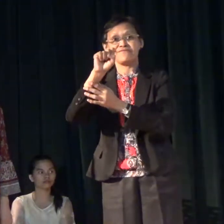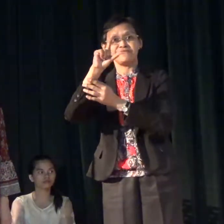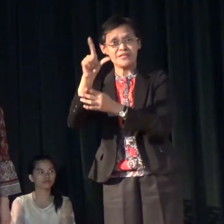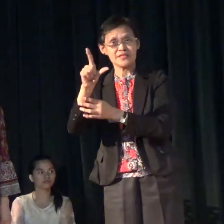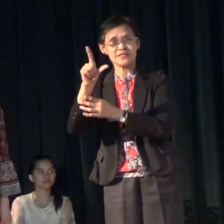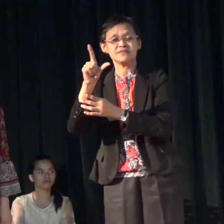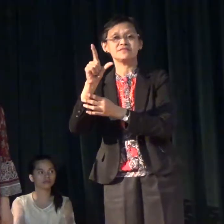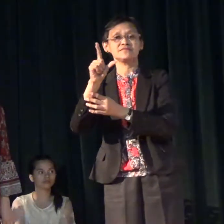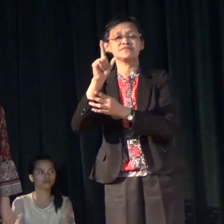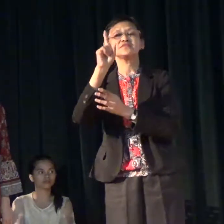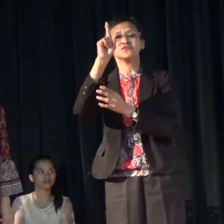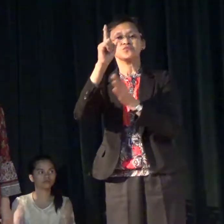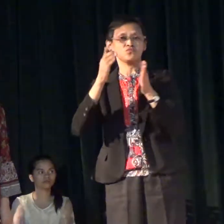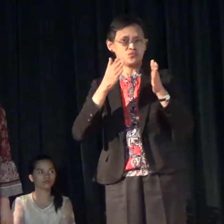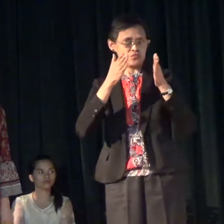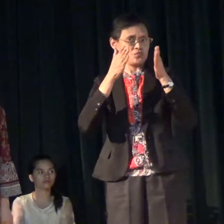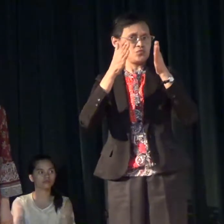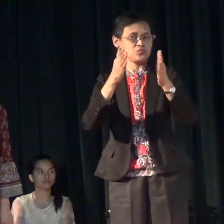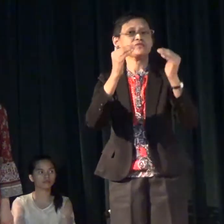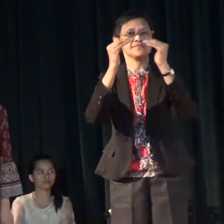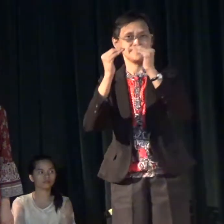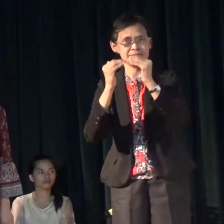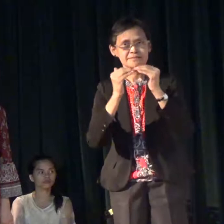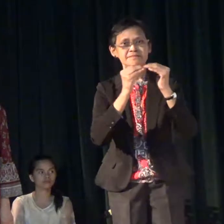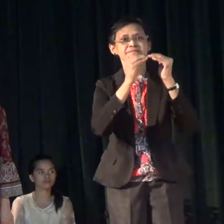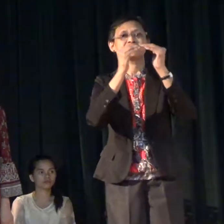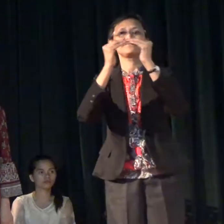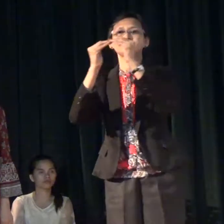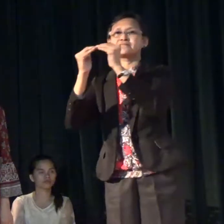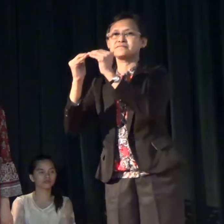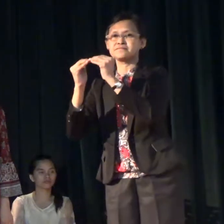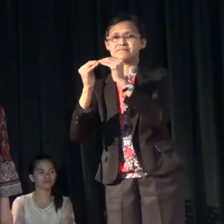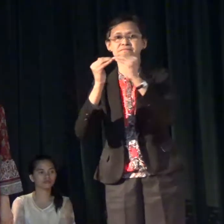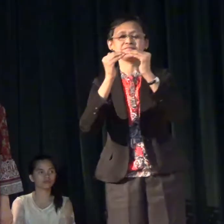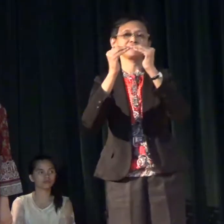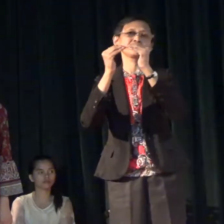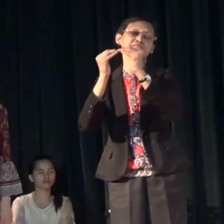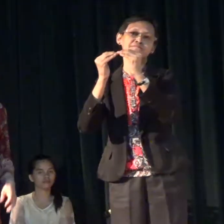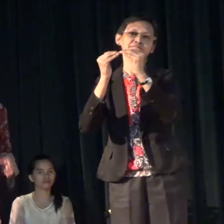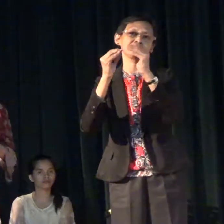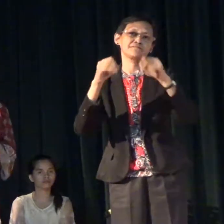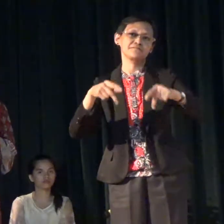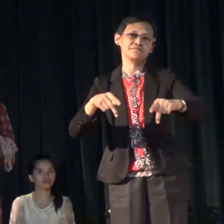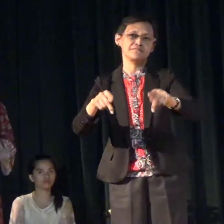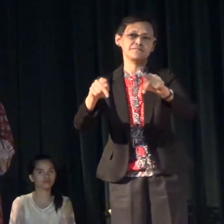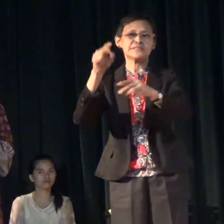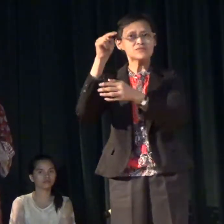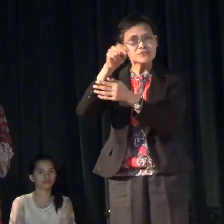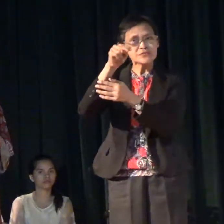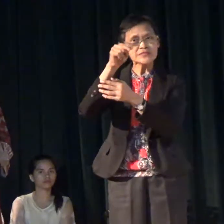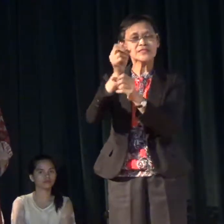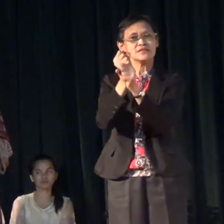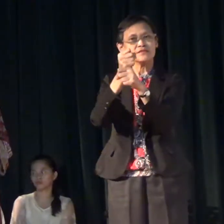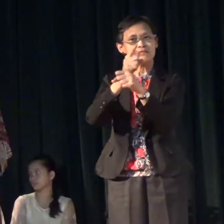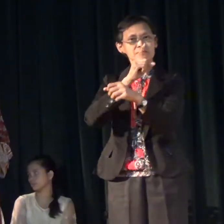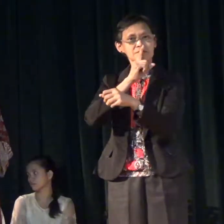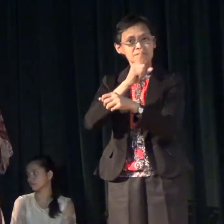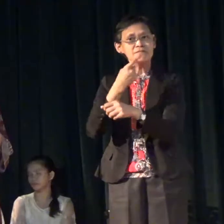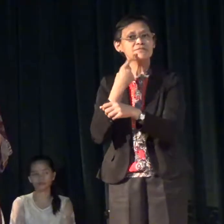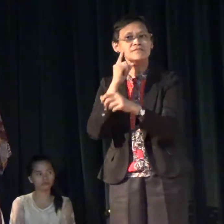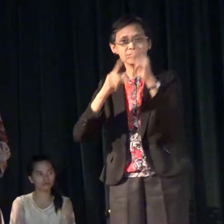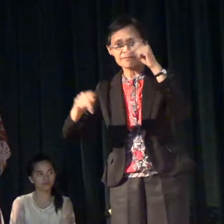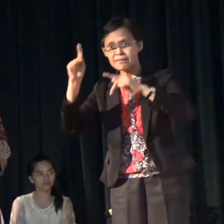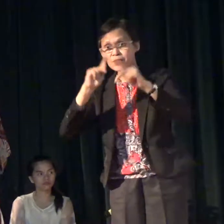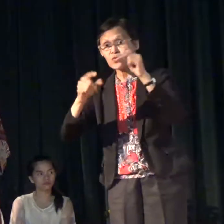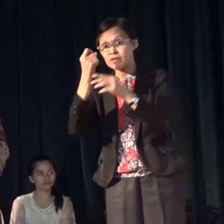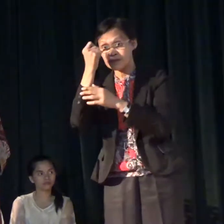is one way of equalizing things we need to ensure that deaf people